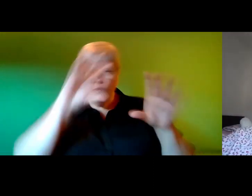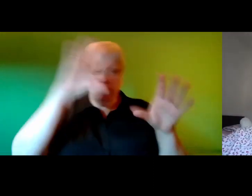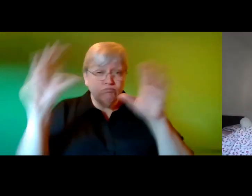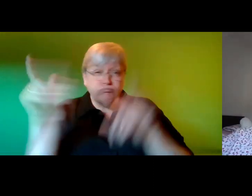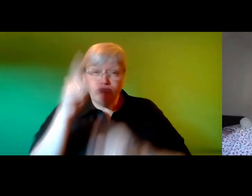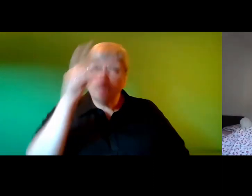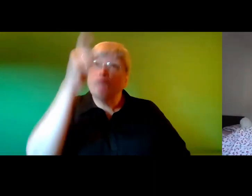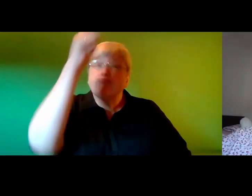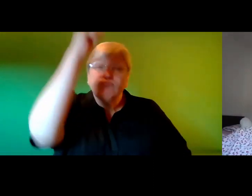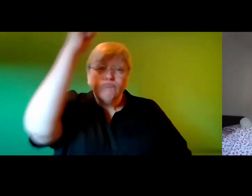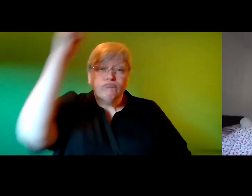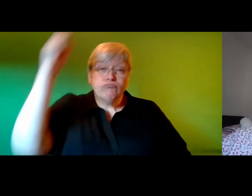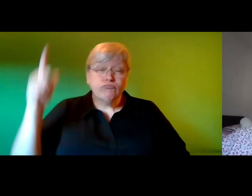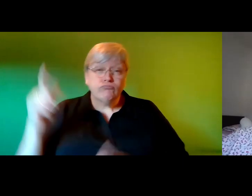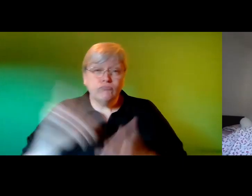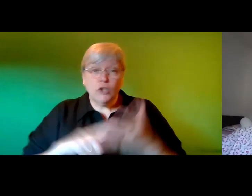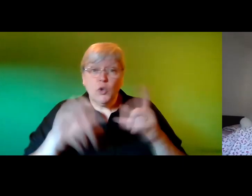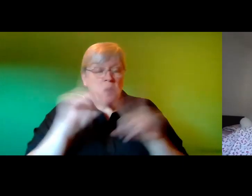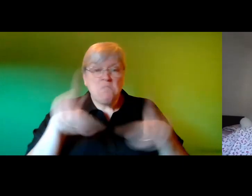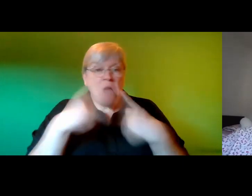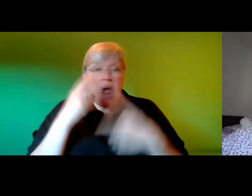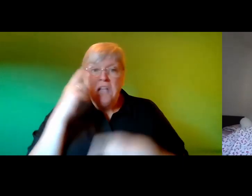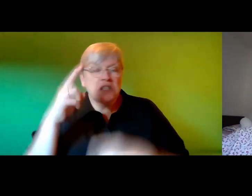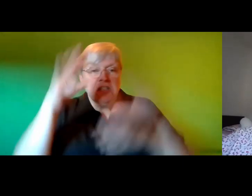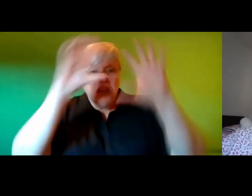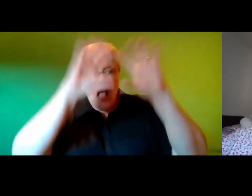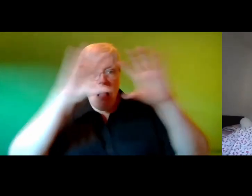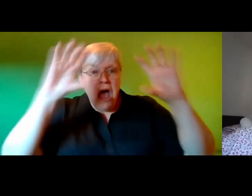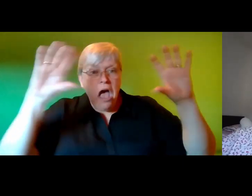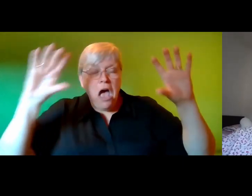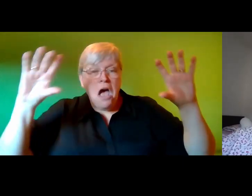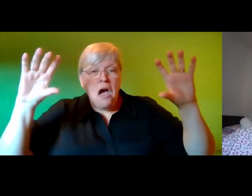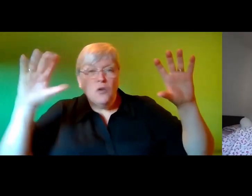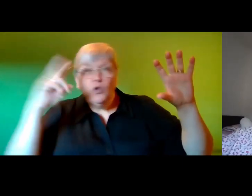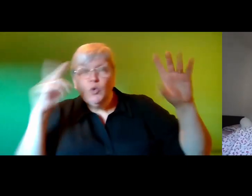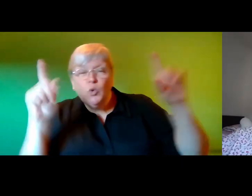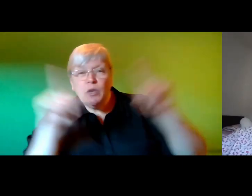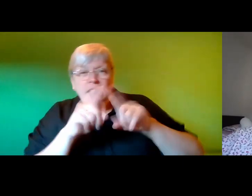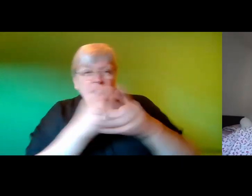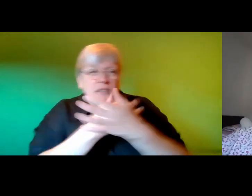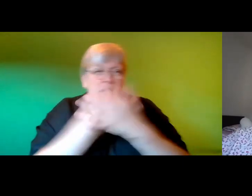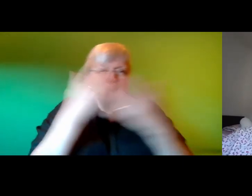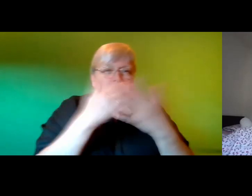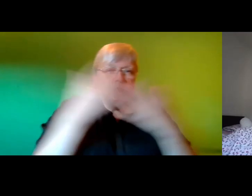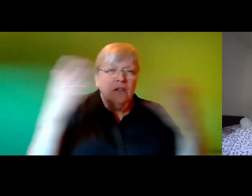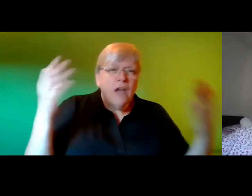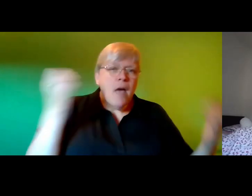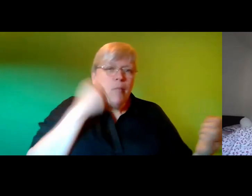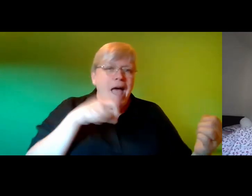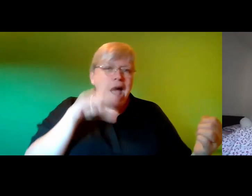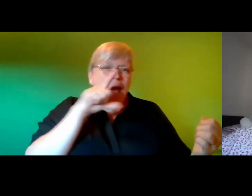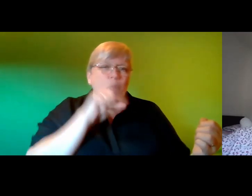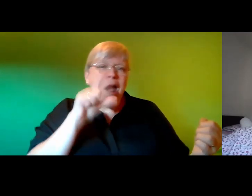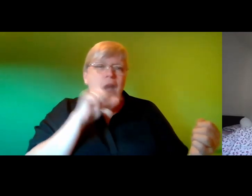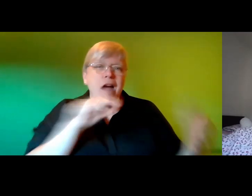sky the tops of which were enshrouded in low hanging clouds and appeared to be home to dozens of black birds they